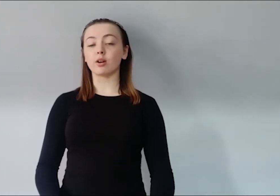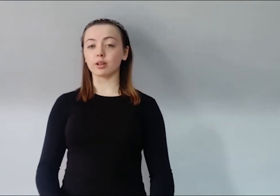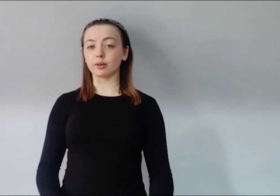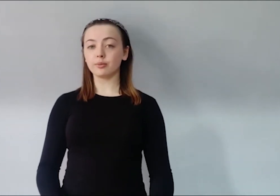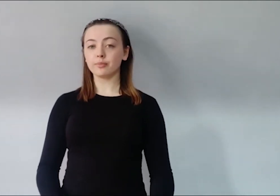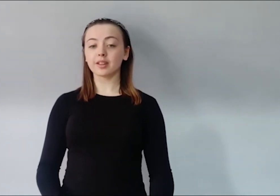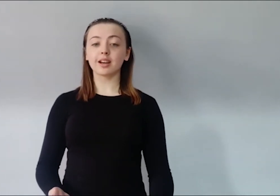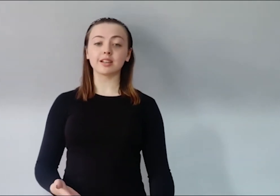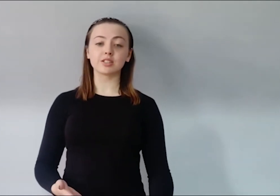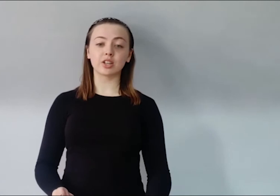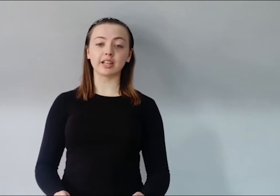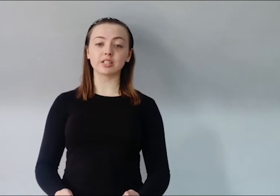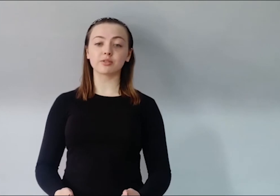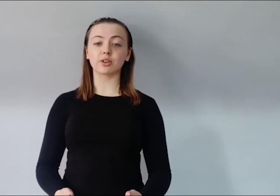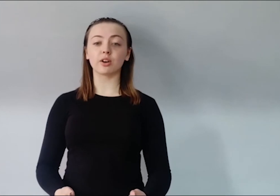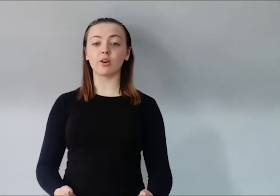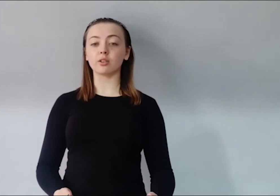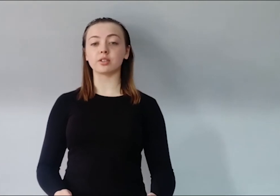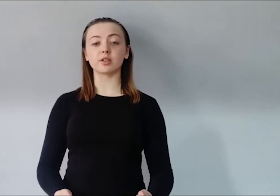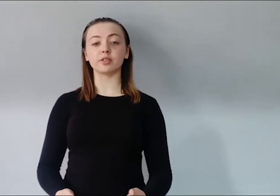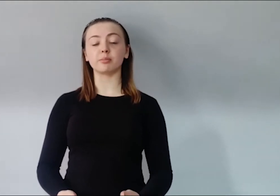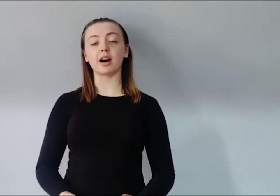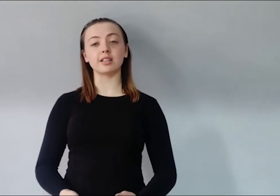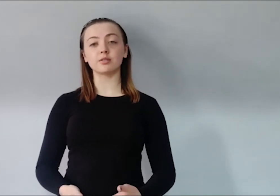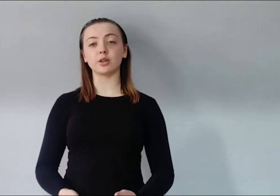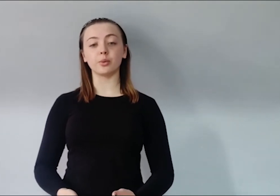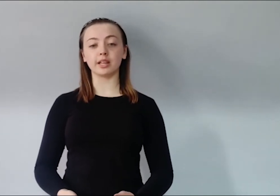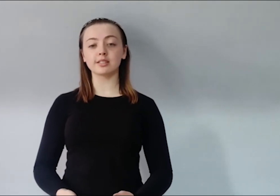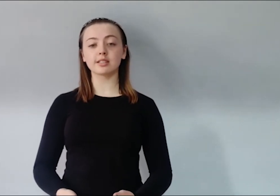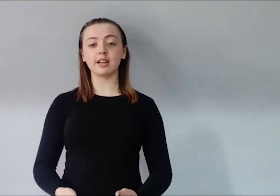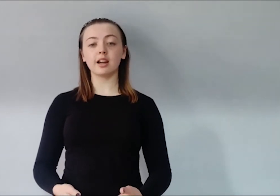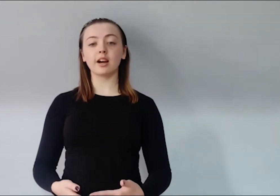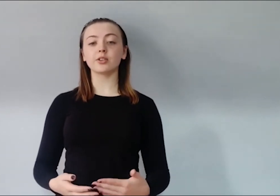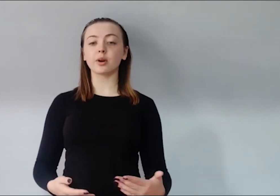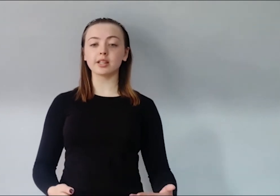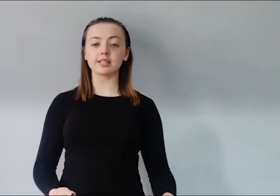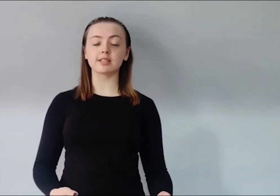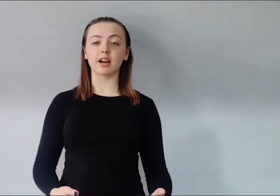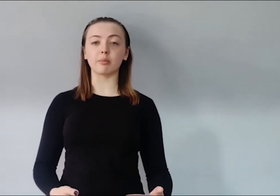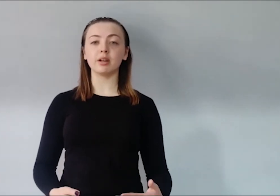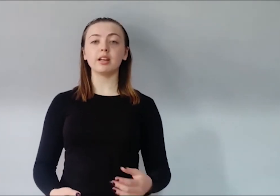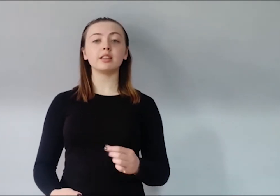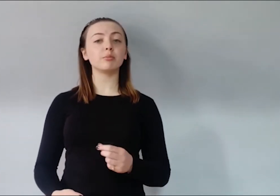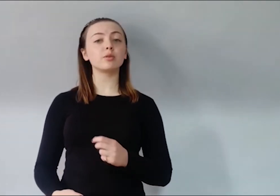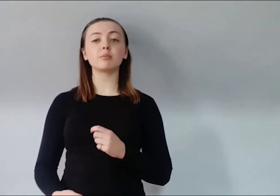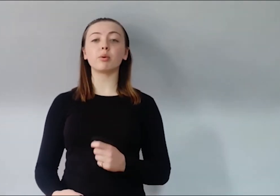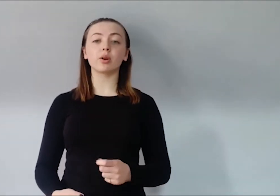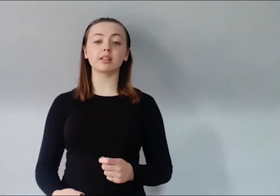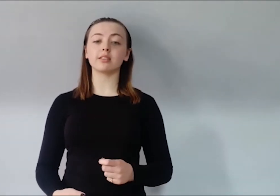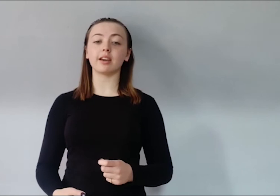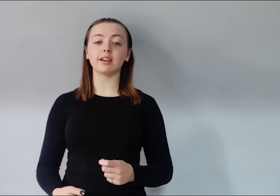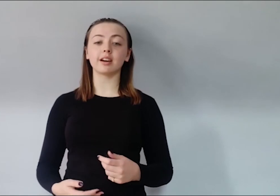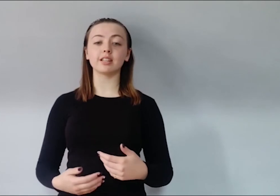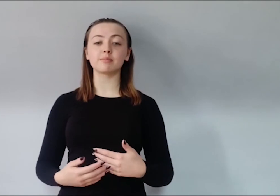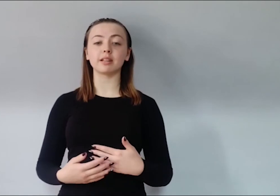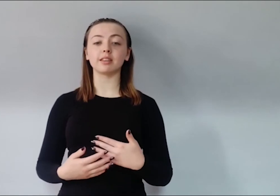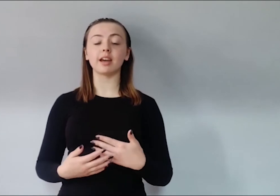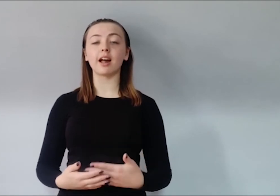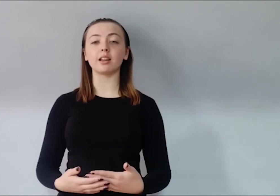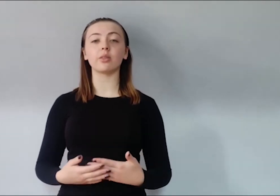all know, has changed for all of us over the past few weeks and throughout this time the most important thing has been the health